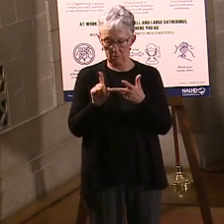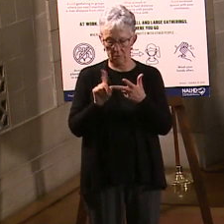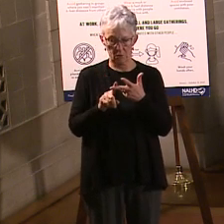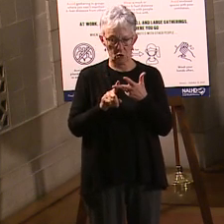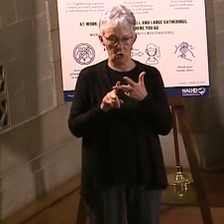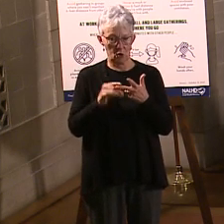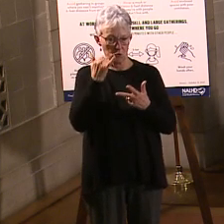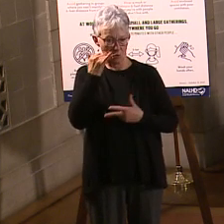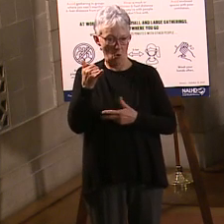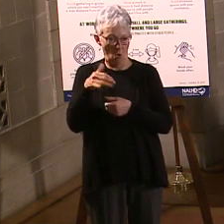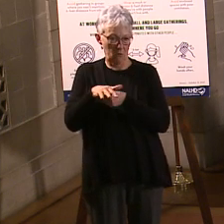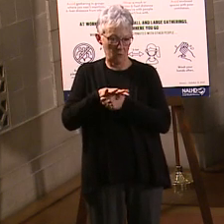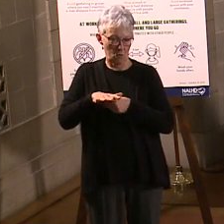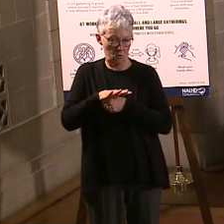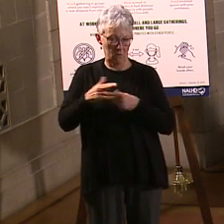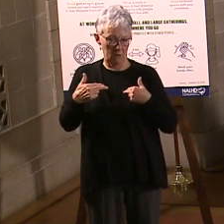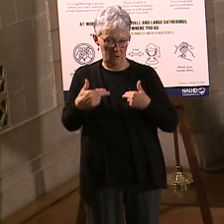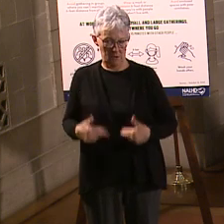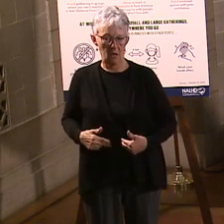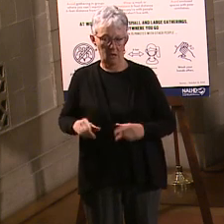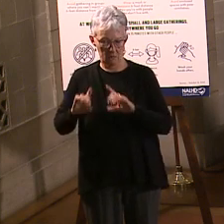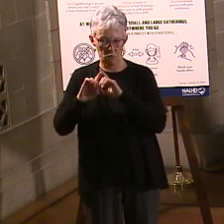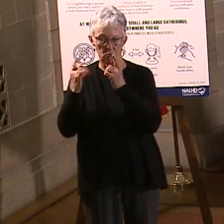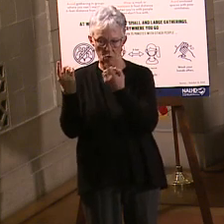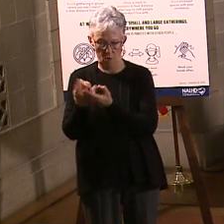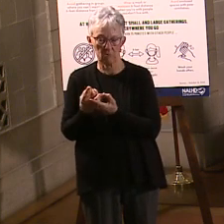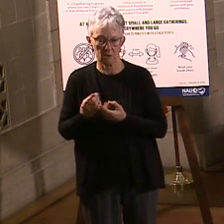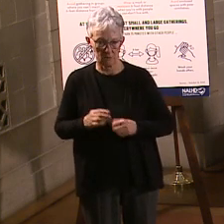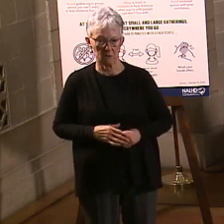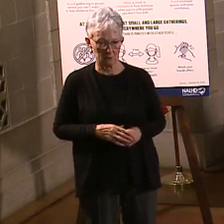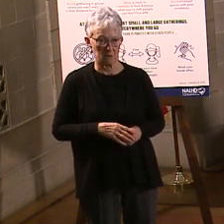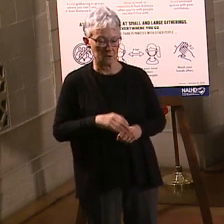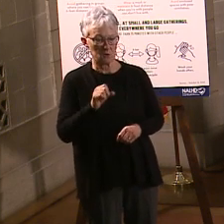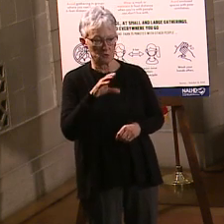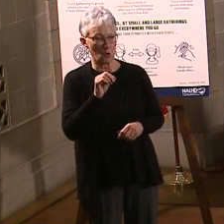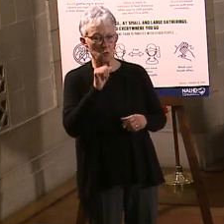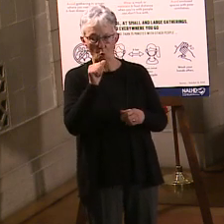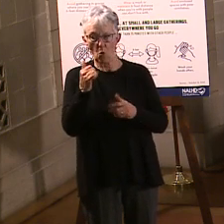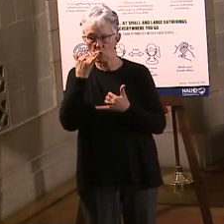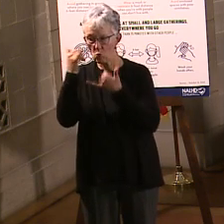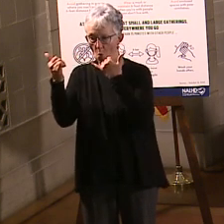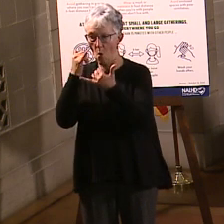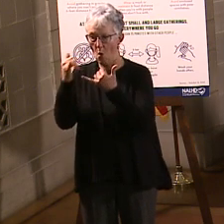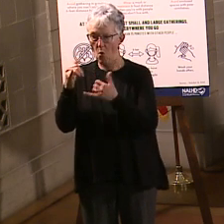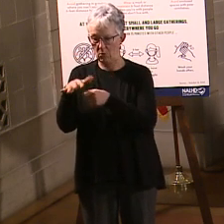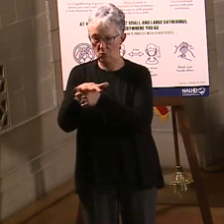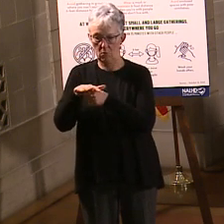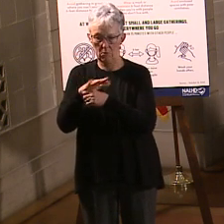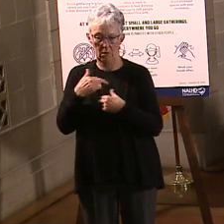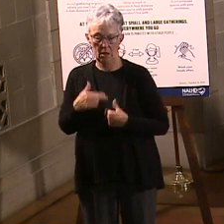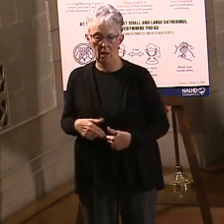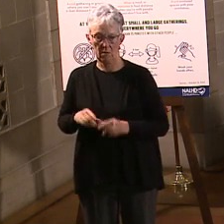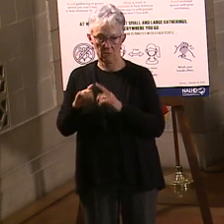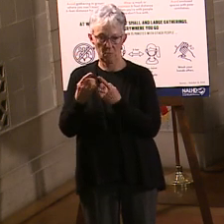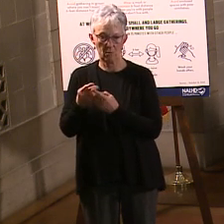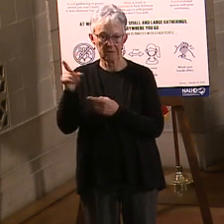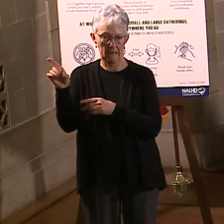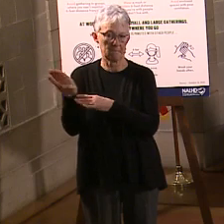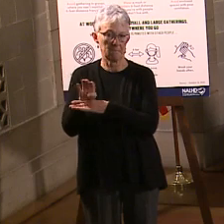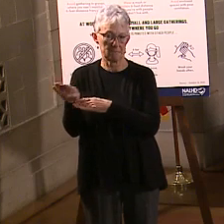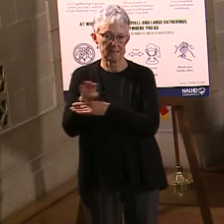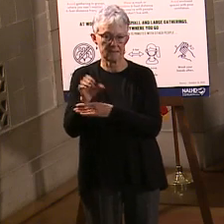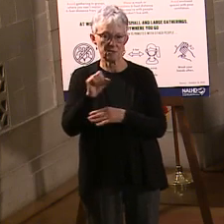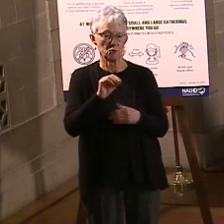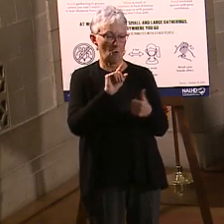But please start with those first two choices before you start calling our local health departments because they're already very busy trying to help people get the vaccine.